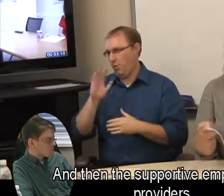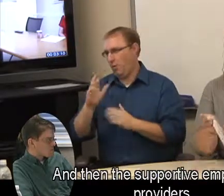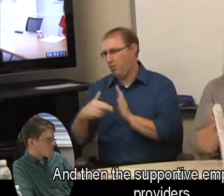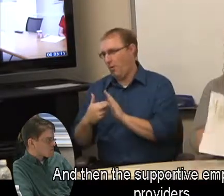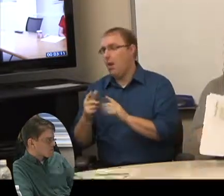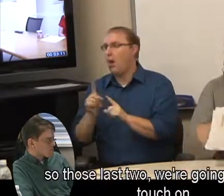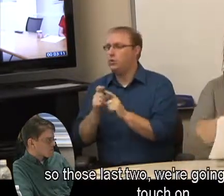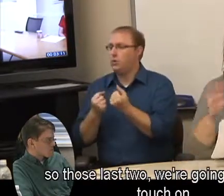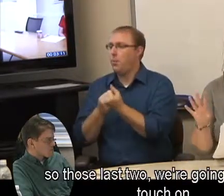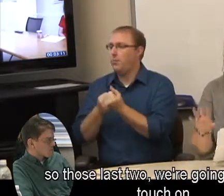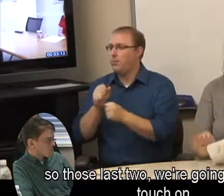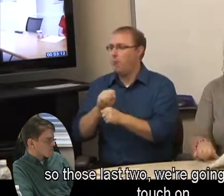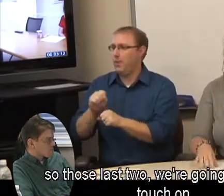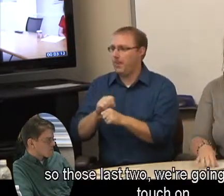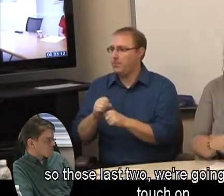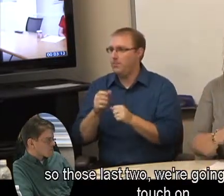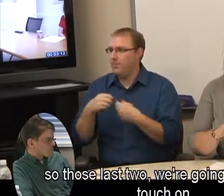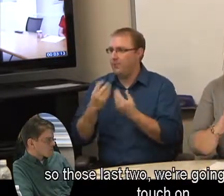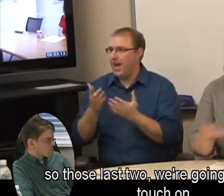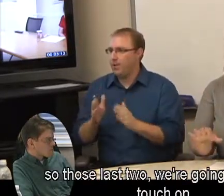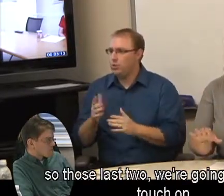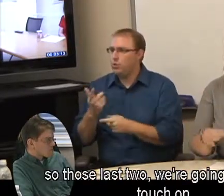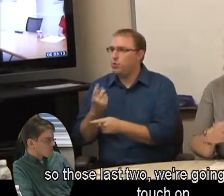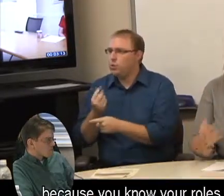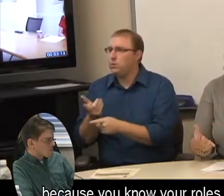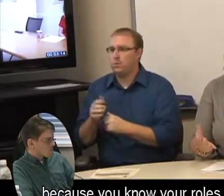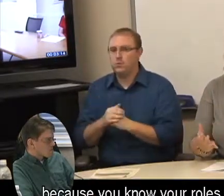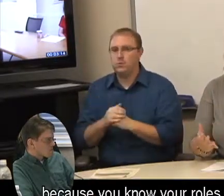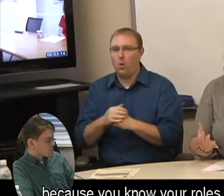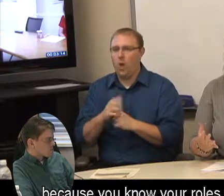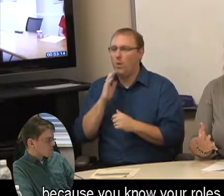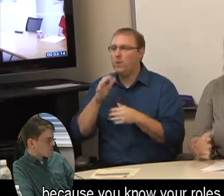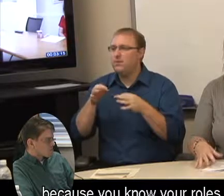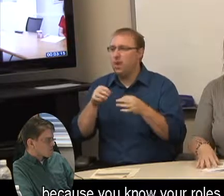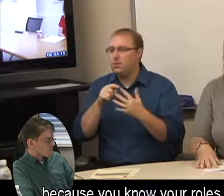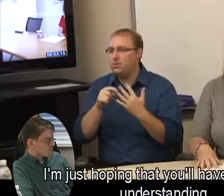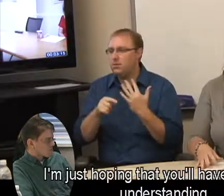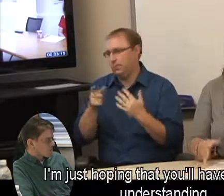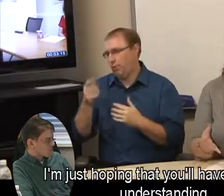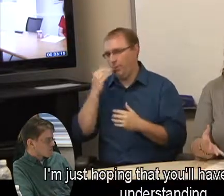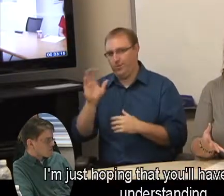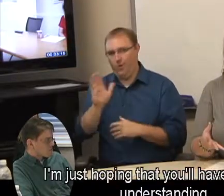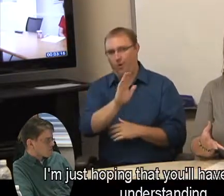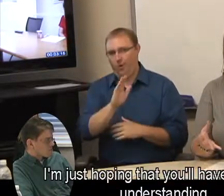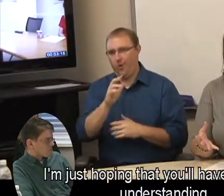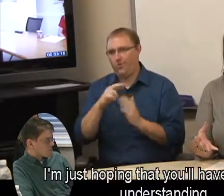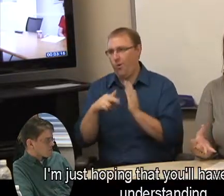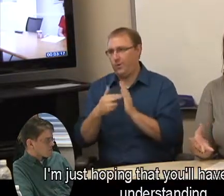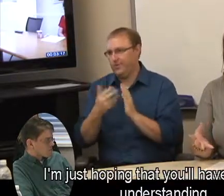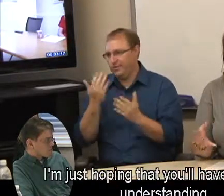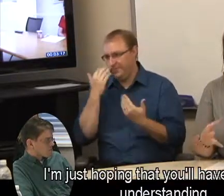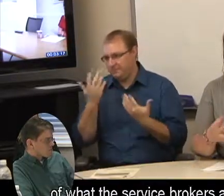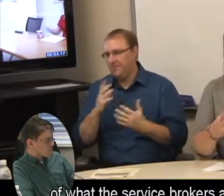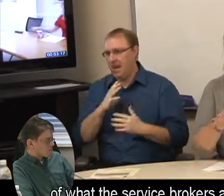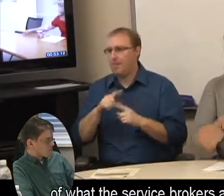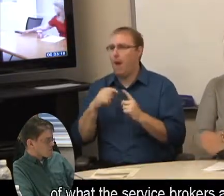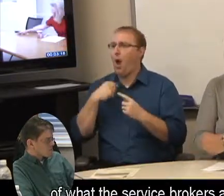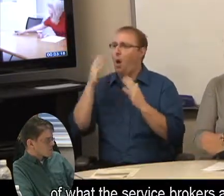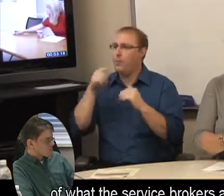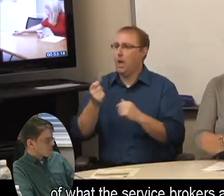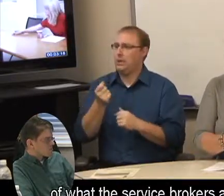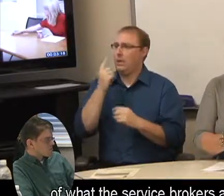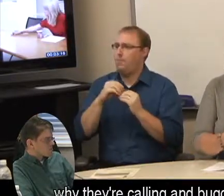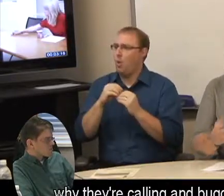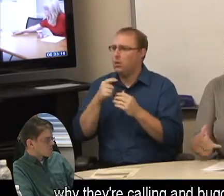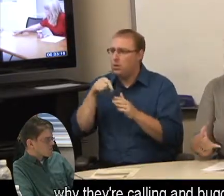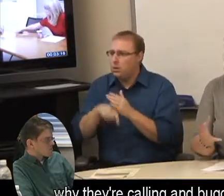employment provider. So those last two we're going to quickly touch on because you know your roles really well. I just am hoping that you'll have a great understanding of what the service